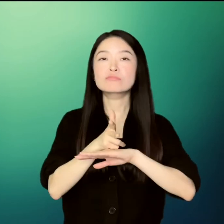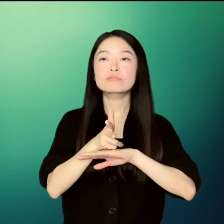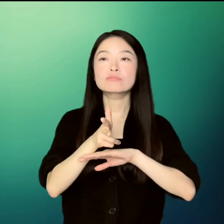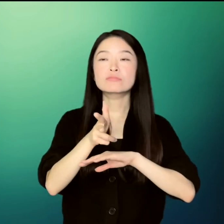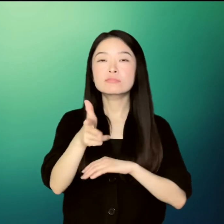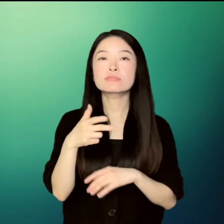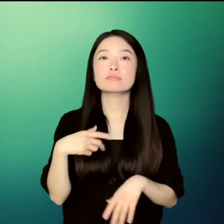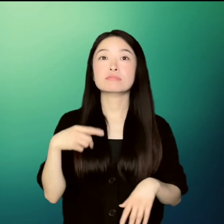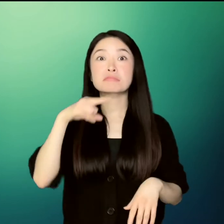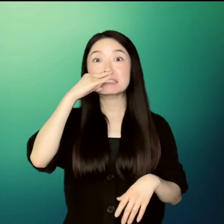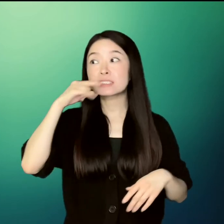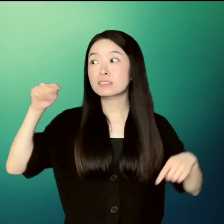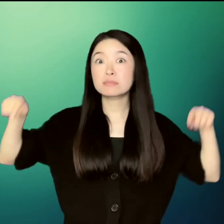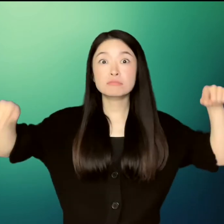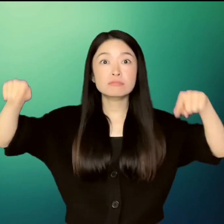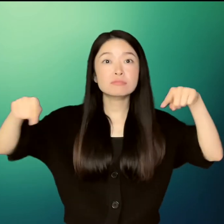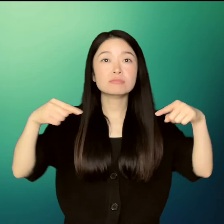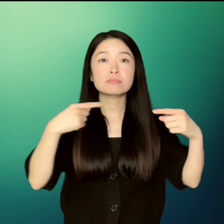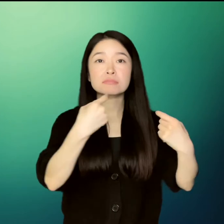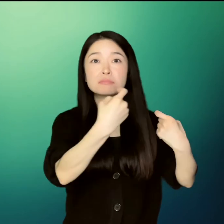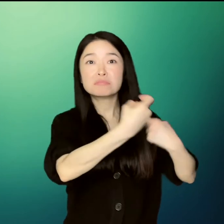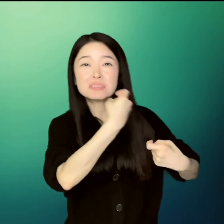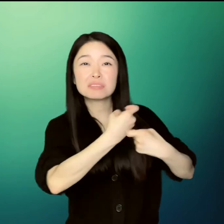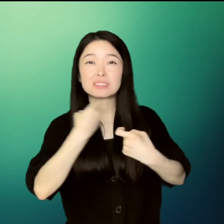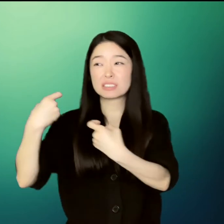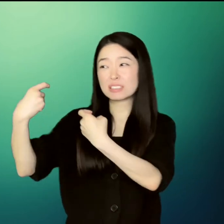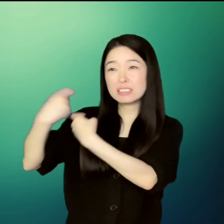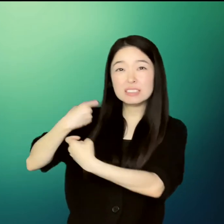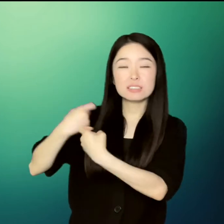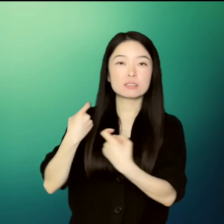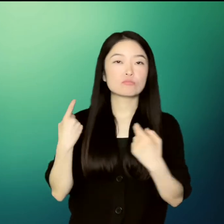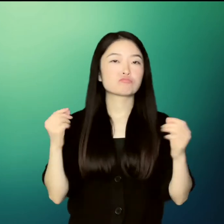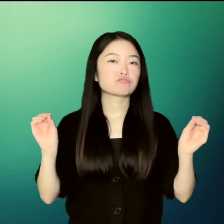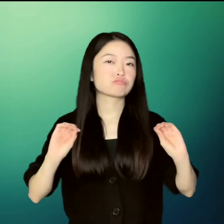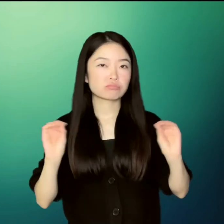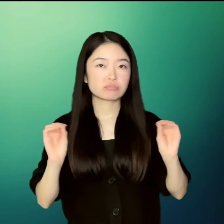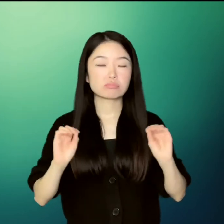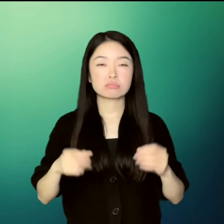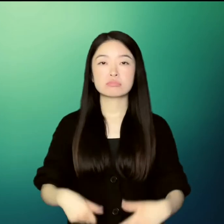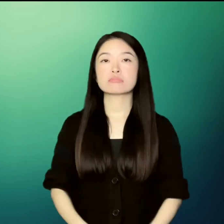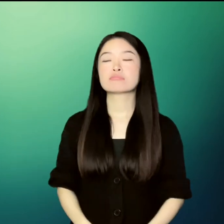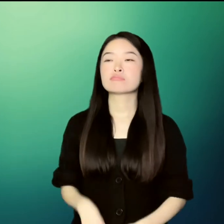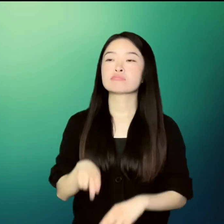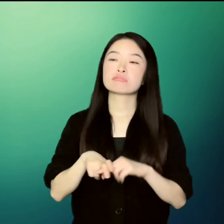On the bus home, nobody teased her, but Un He kept thinking about her name.